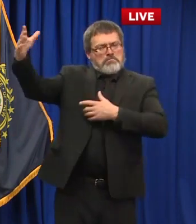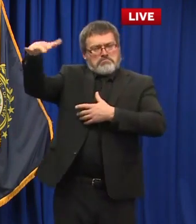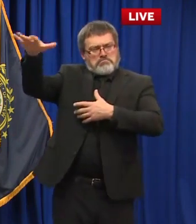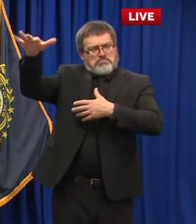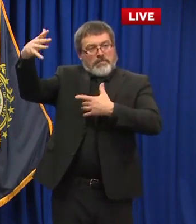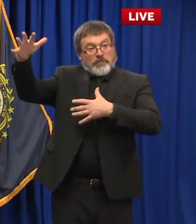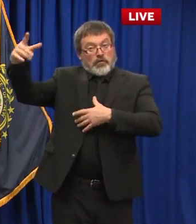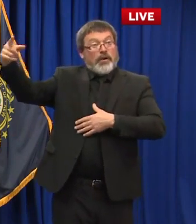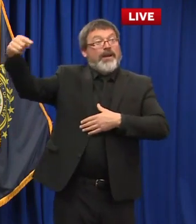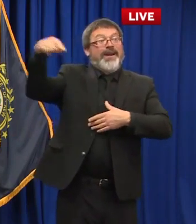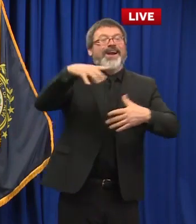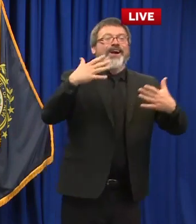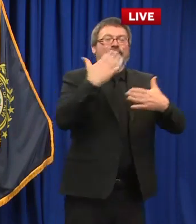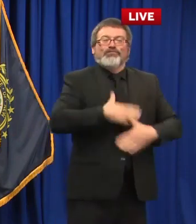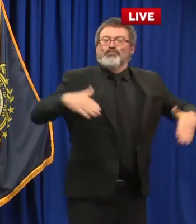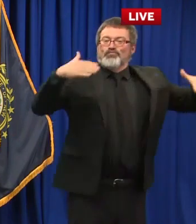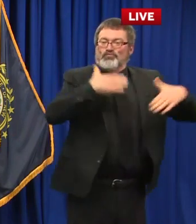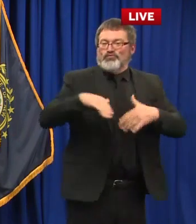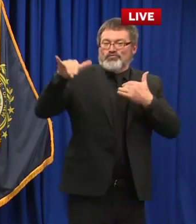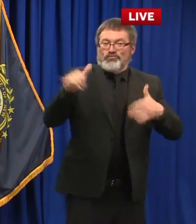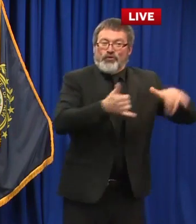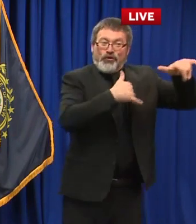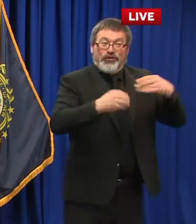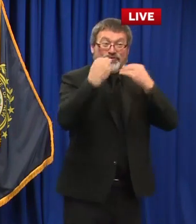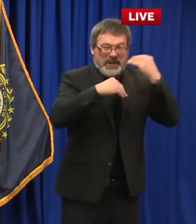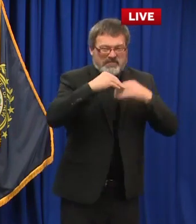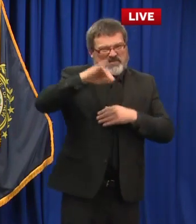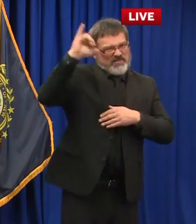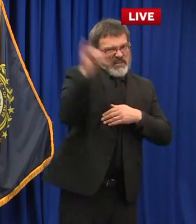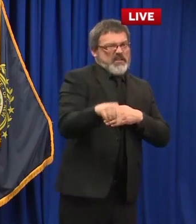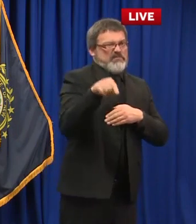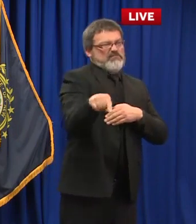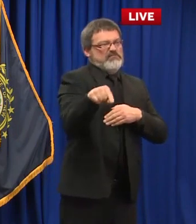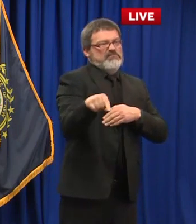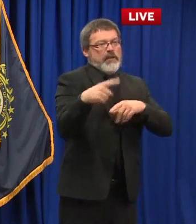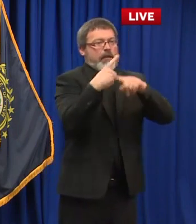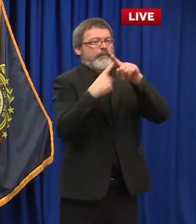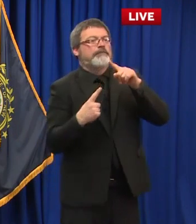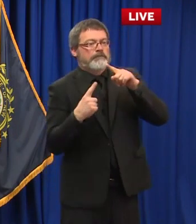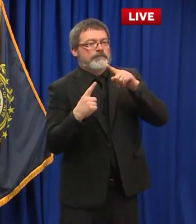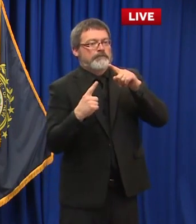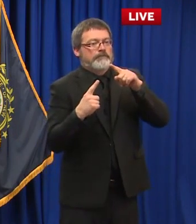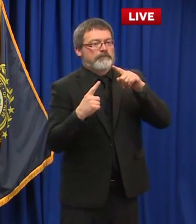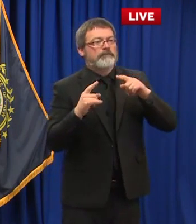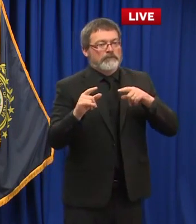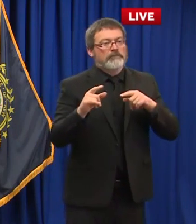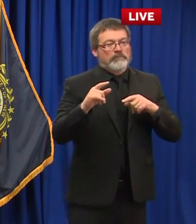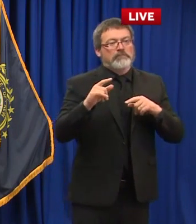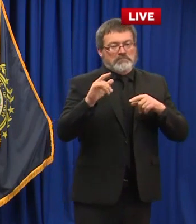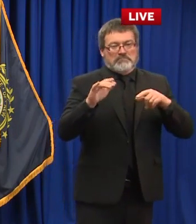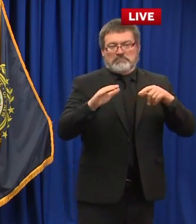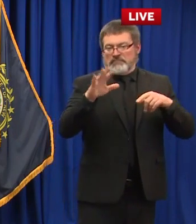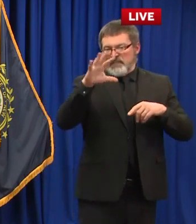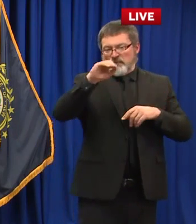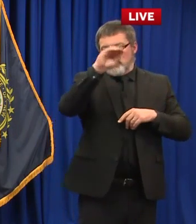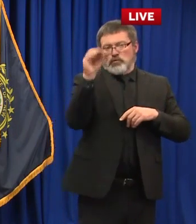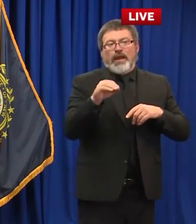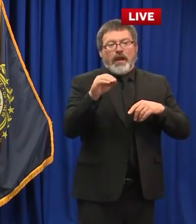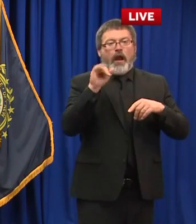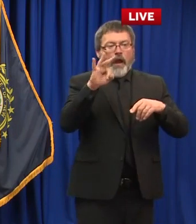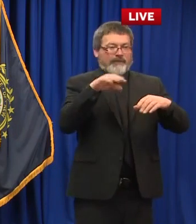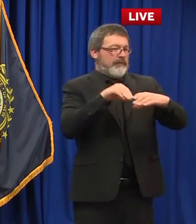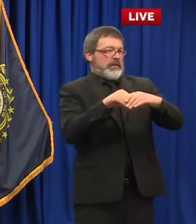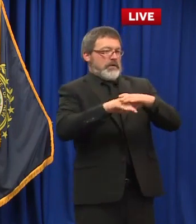venues up to a 50 capacity again also maintaining that six foot buffer good social distancing we're really encouraging folks to to